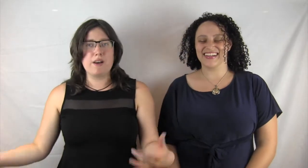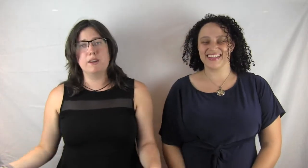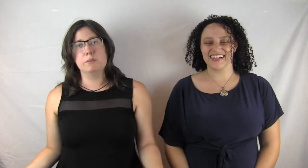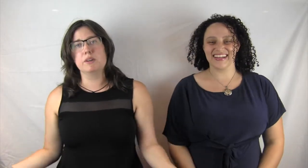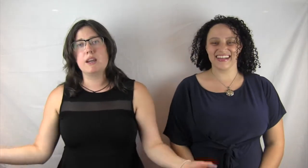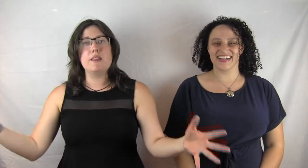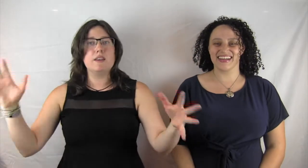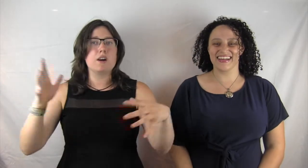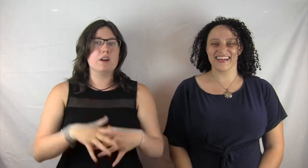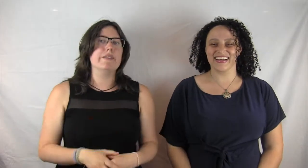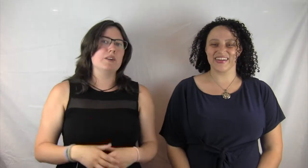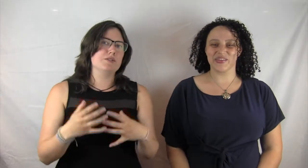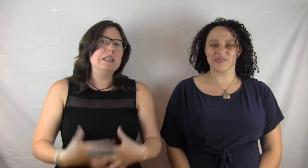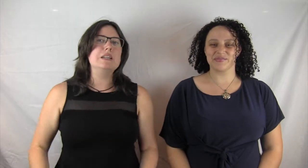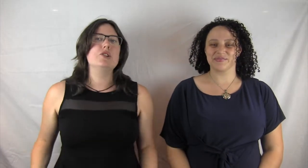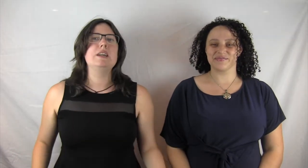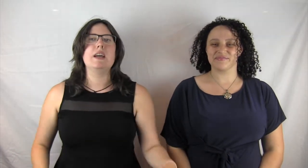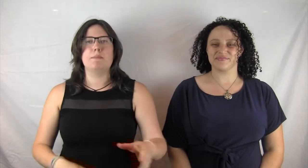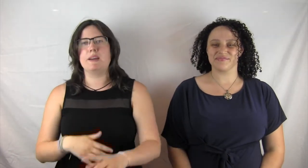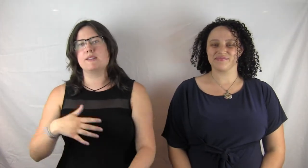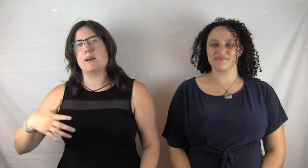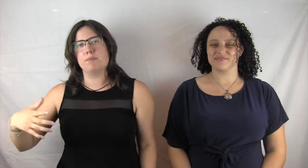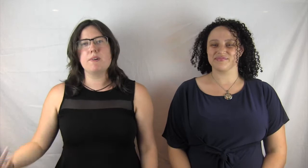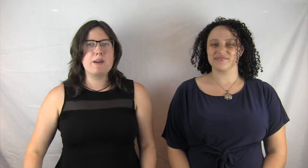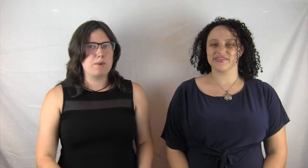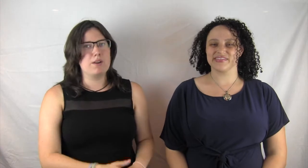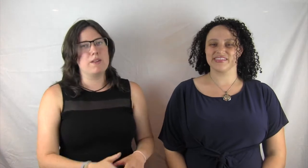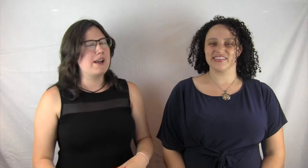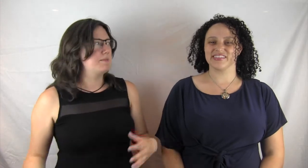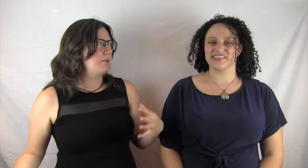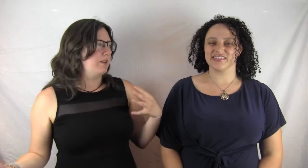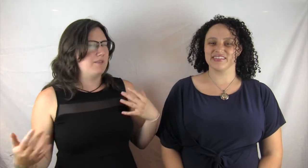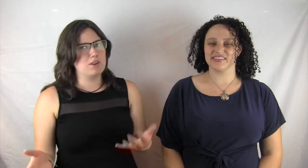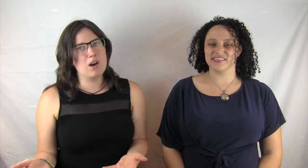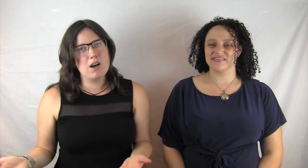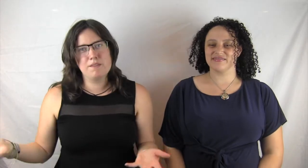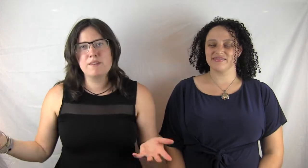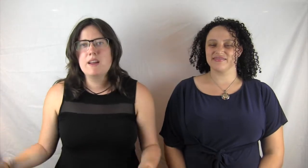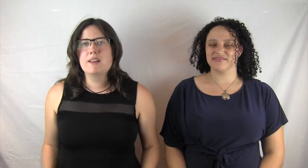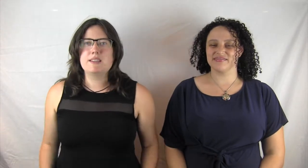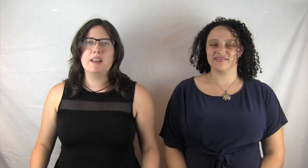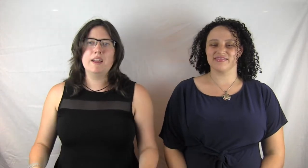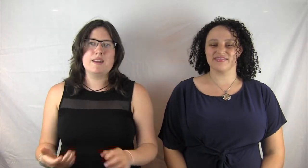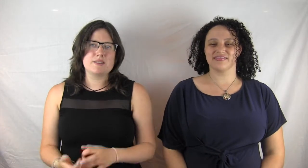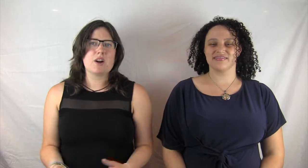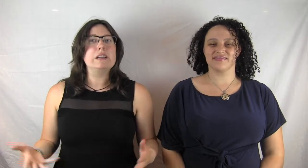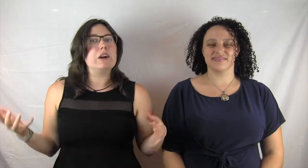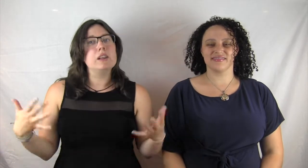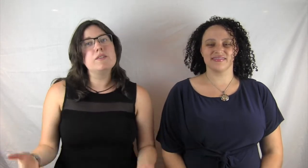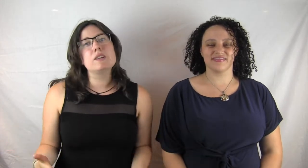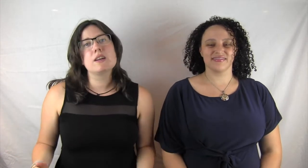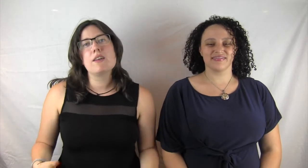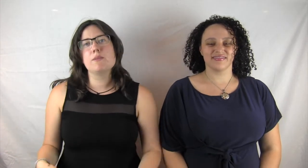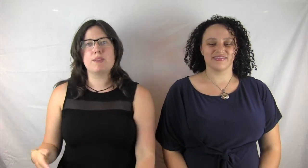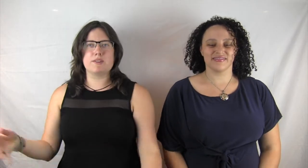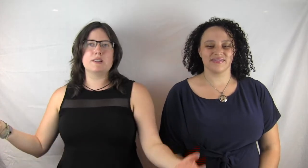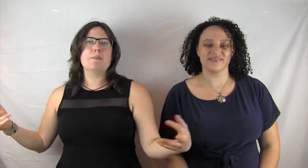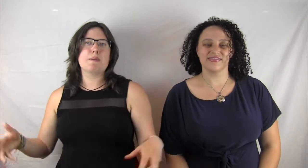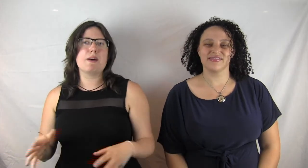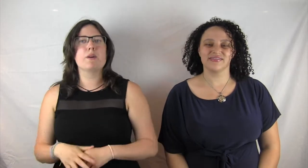final book in the Caraval trilogy. It picks up right where the last book left off. Tella and Scarlet are living together with their sleeping mother